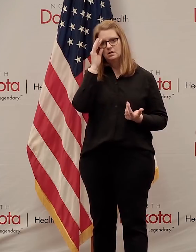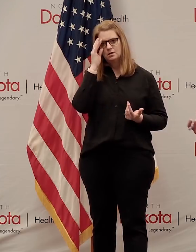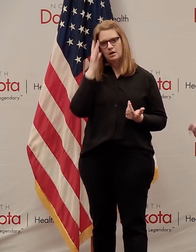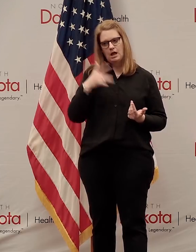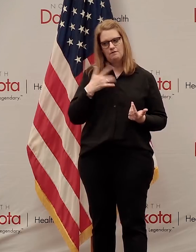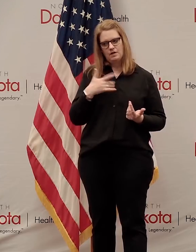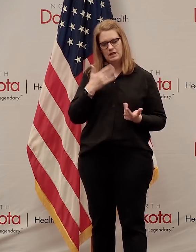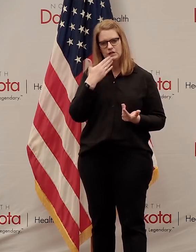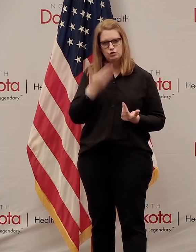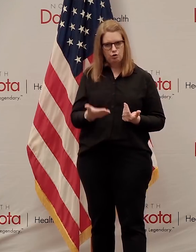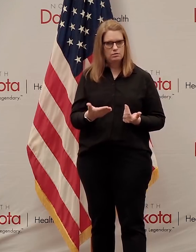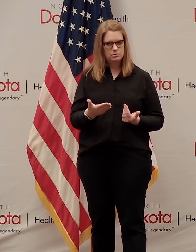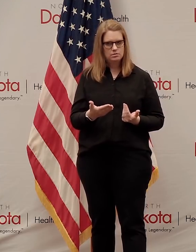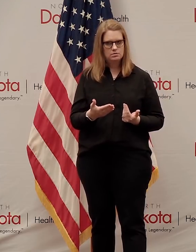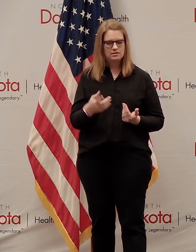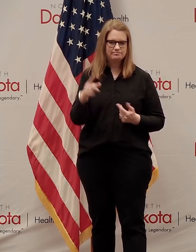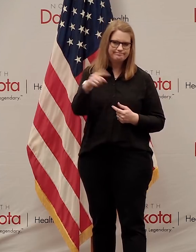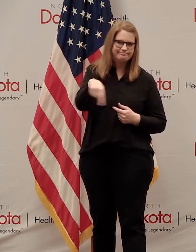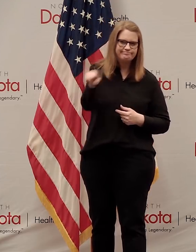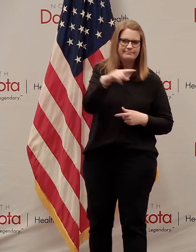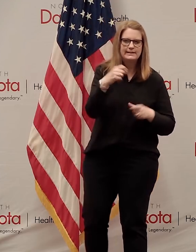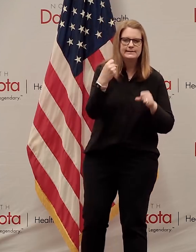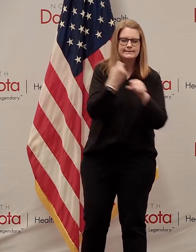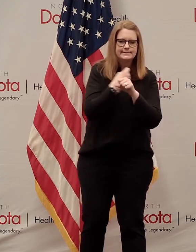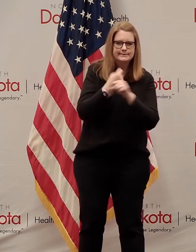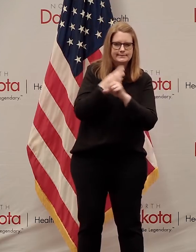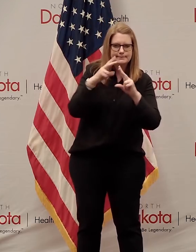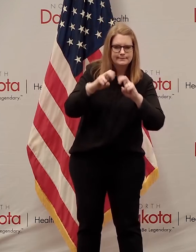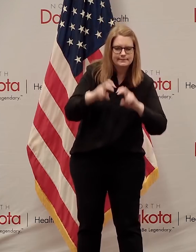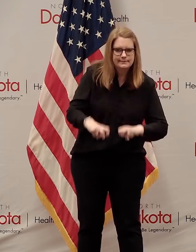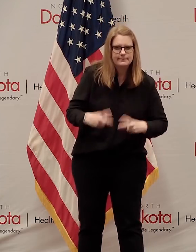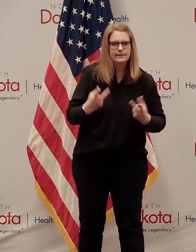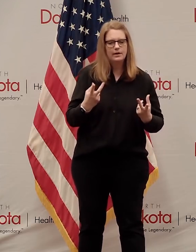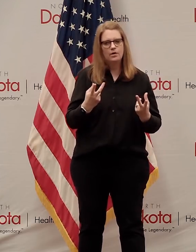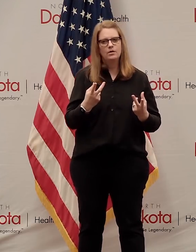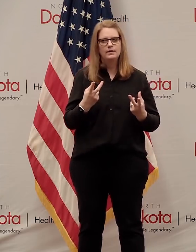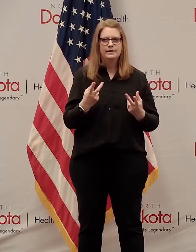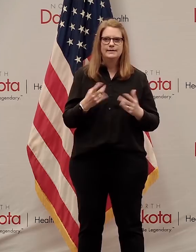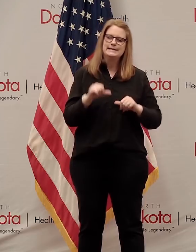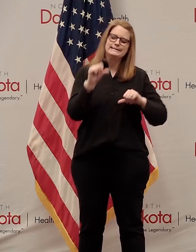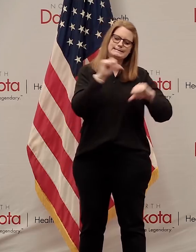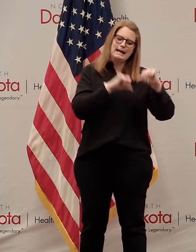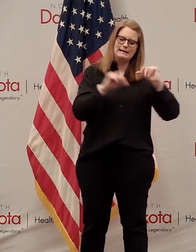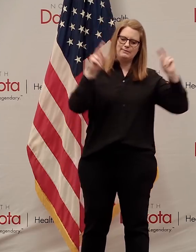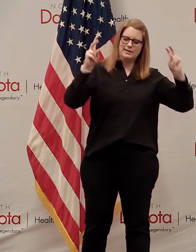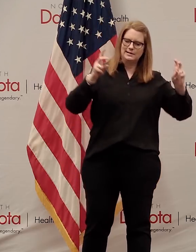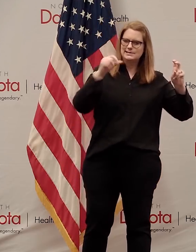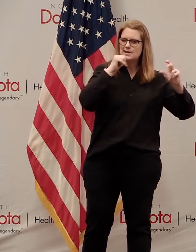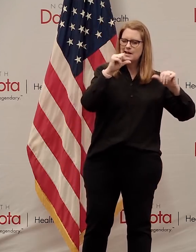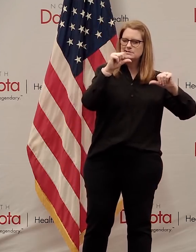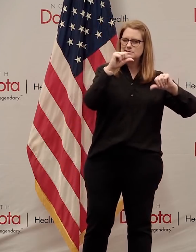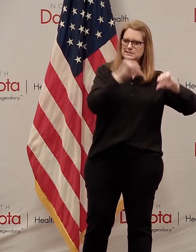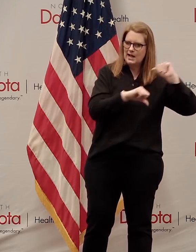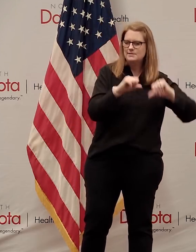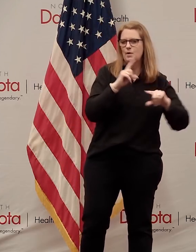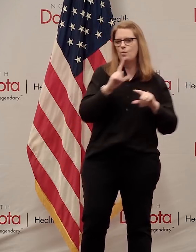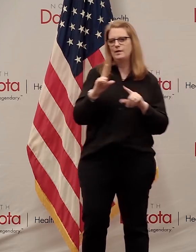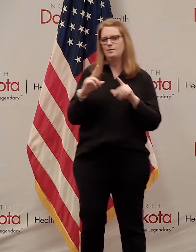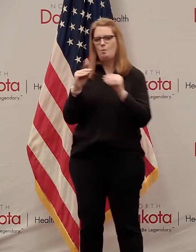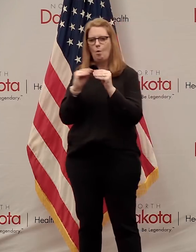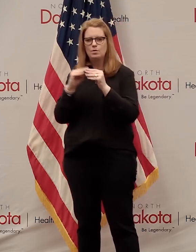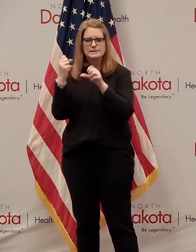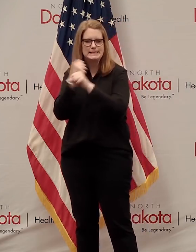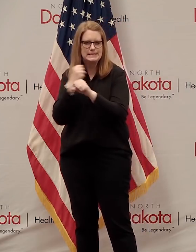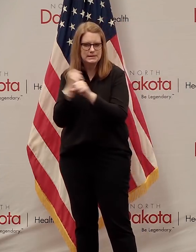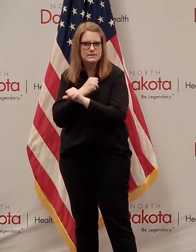base. again, anybody that knows statistical, if you're, you know, sound maybe because this really isn't science, it's more about statistics, but we've got a large